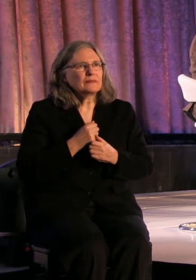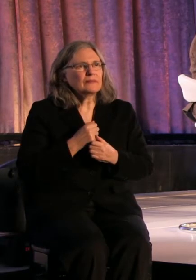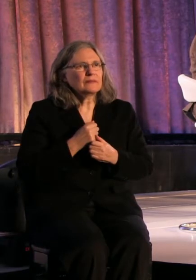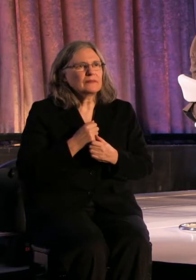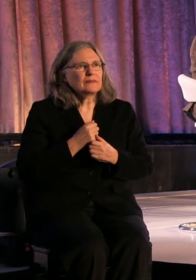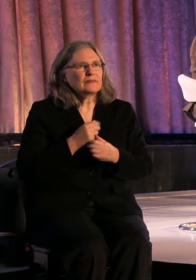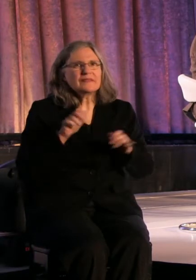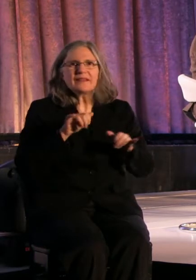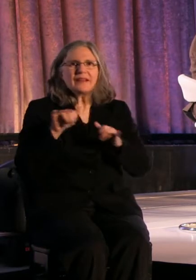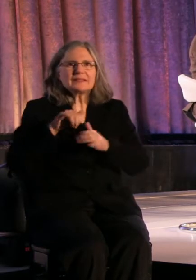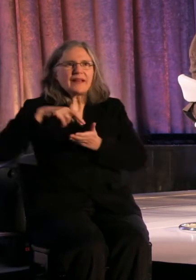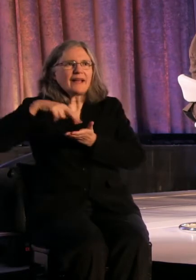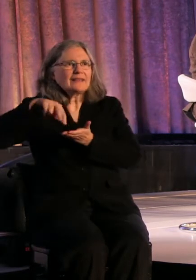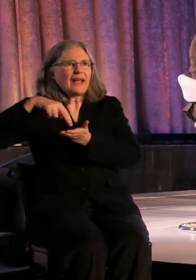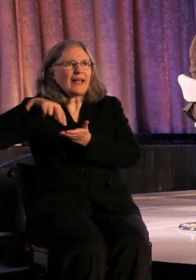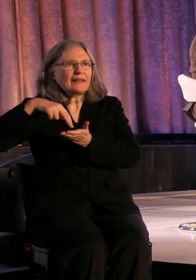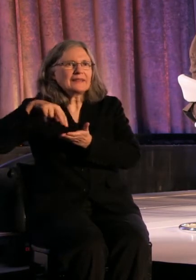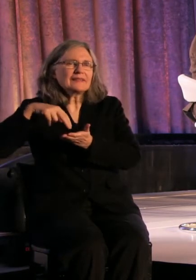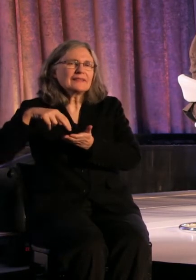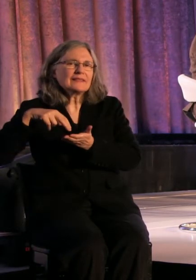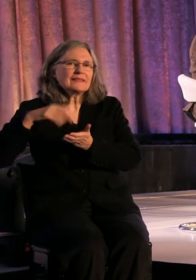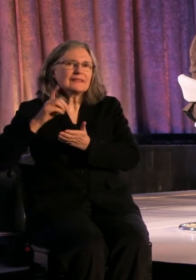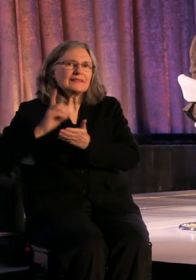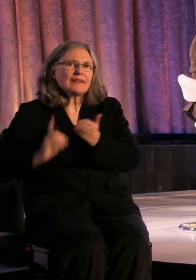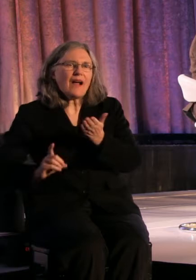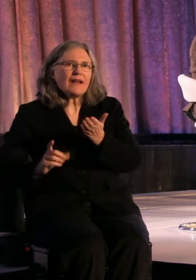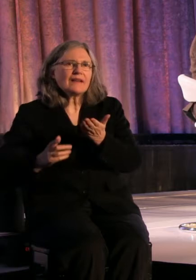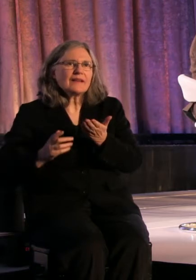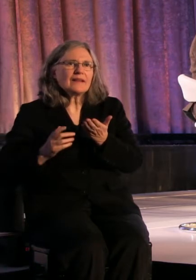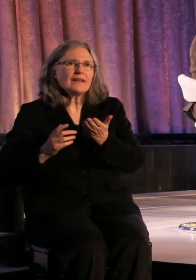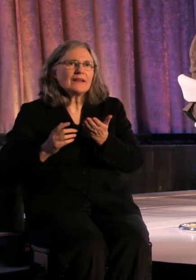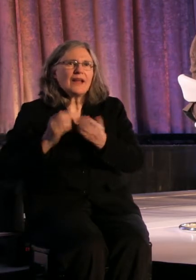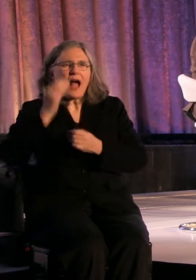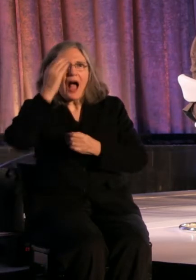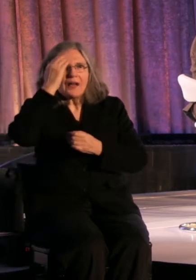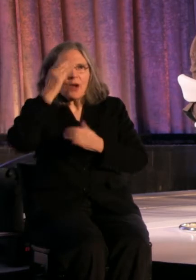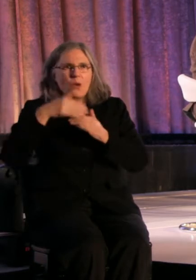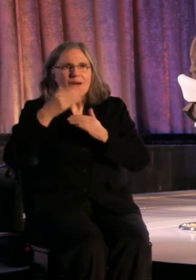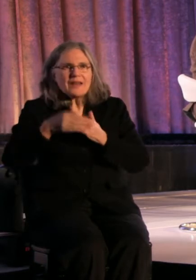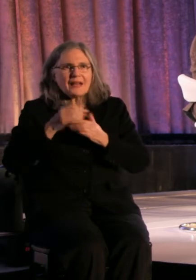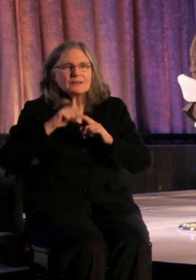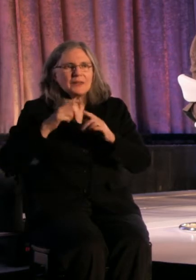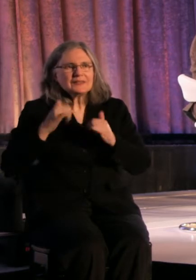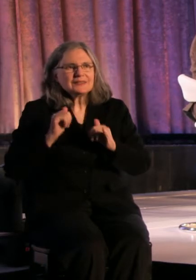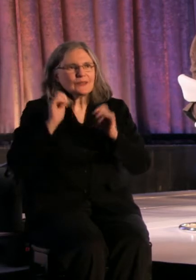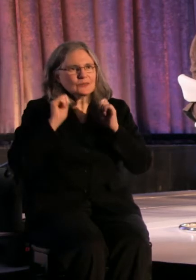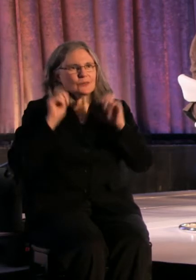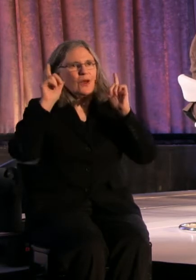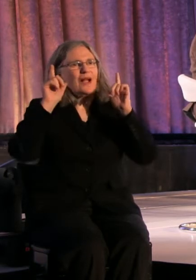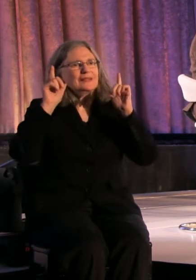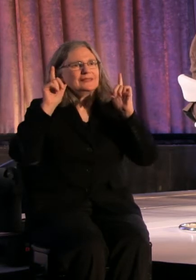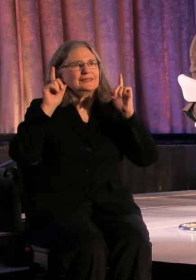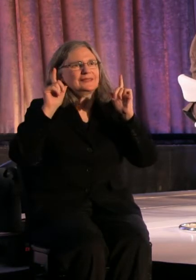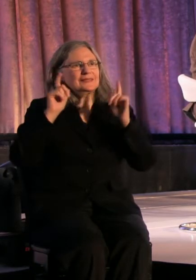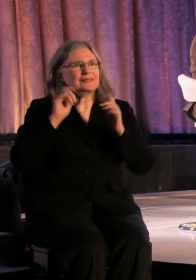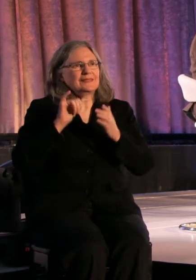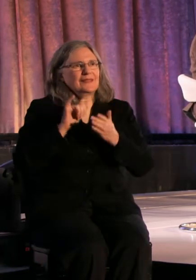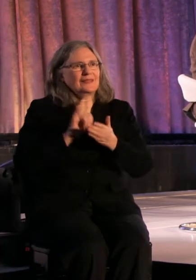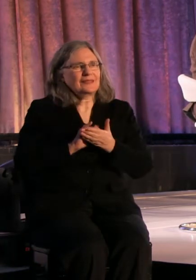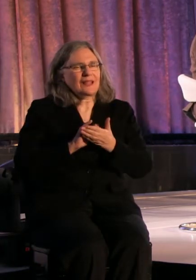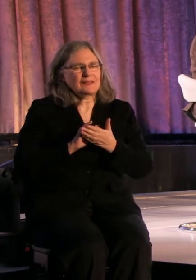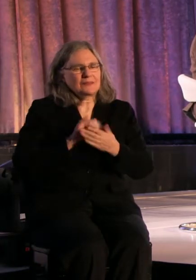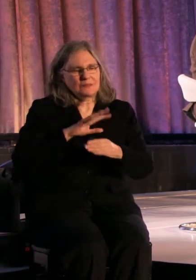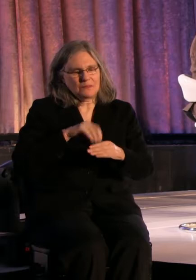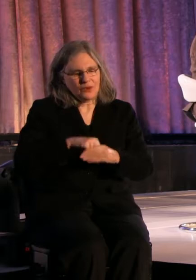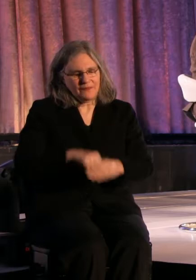choreography. It's that you know what's coming, but it's still a surprise. And that's part of it,